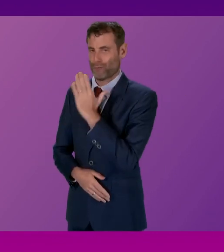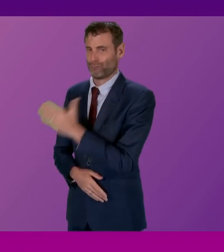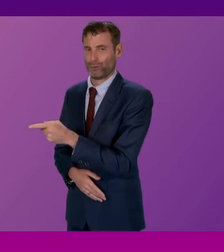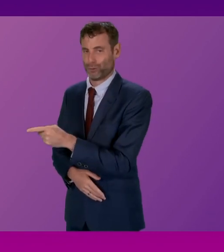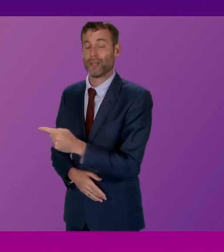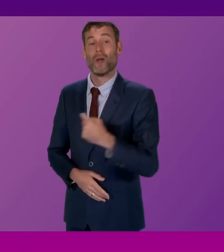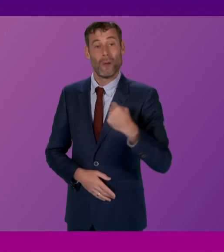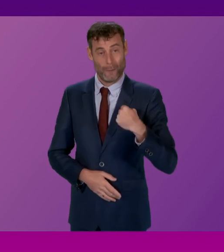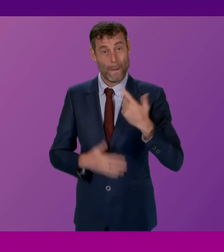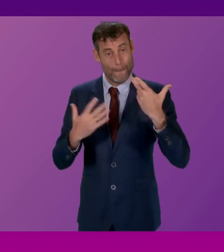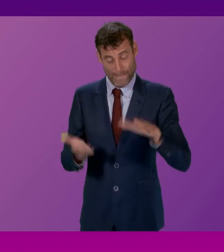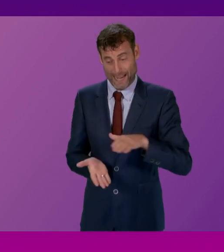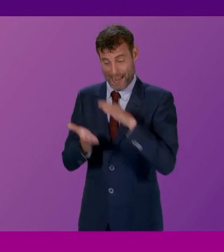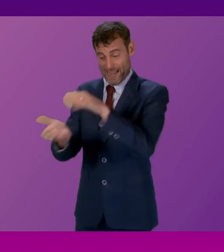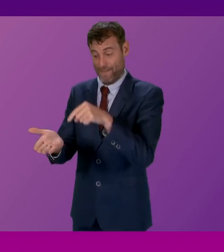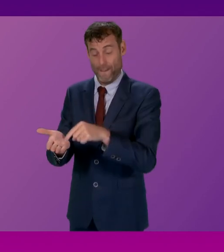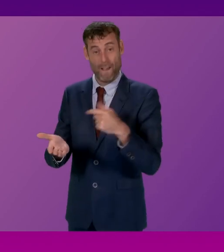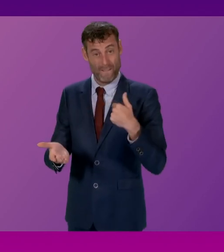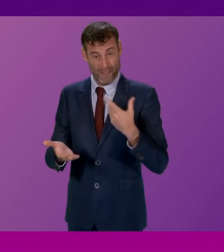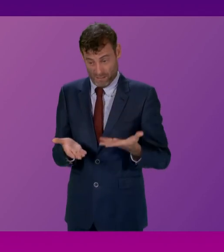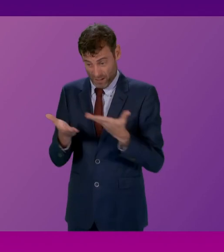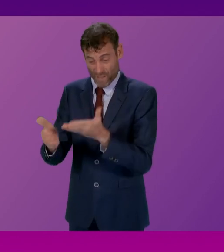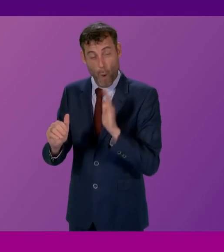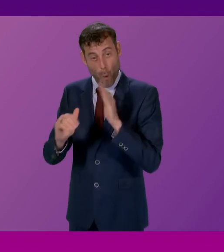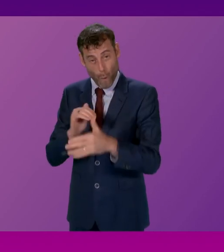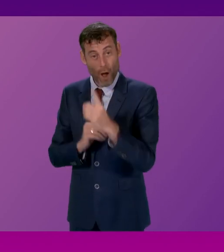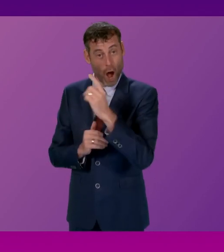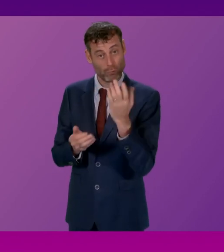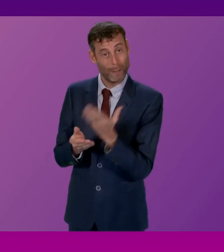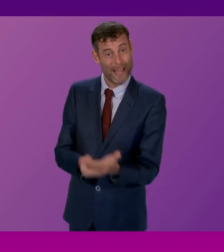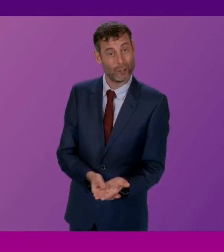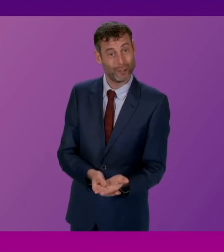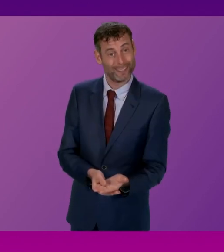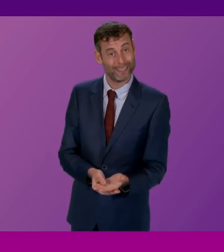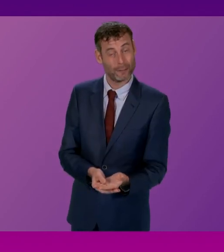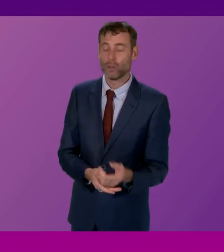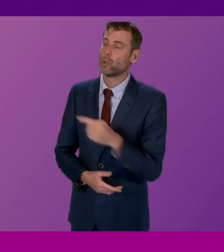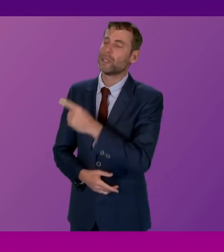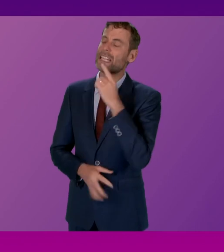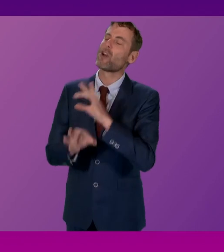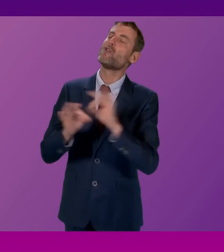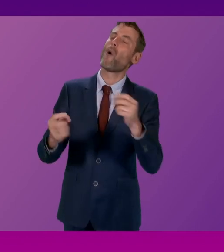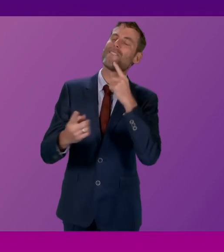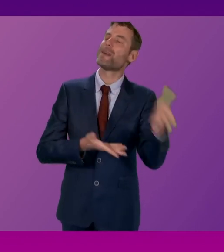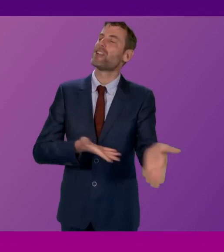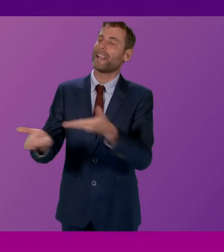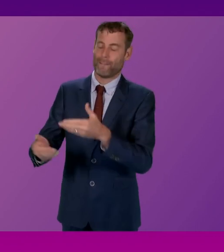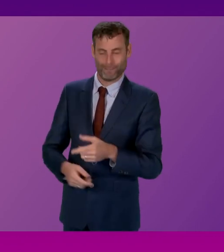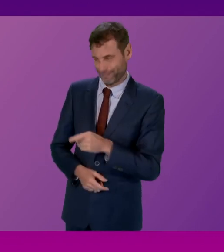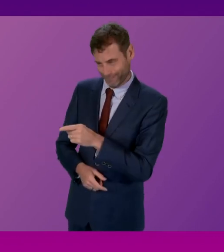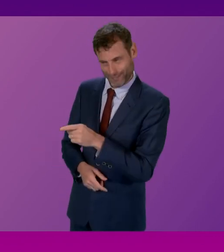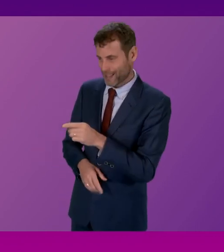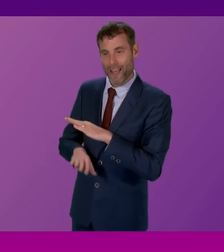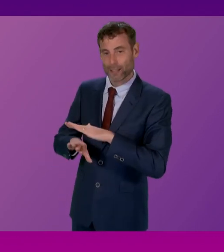COVID inquiry is over 100 pages long. So to suggest that there has not been any information passed over, that is simply